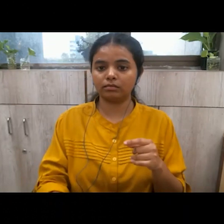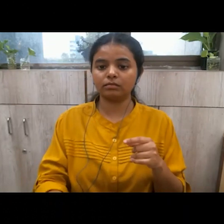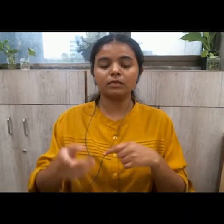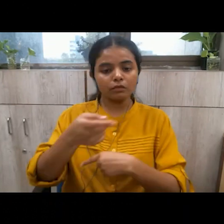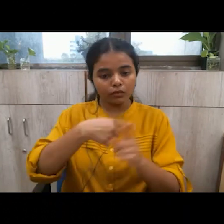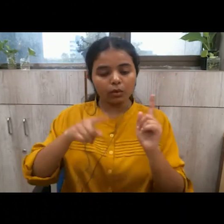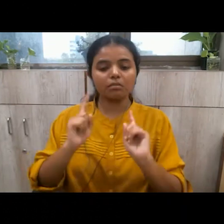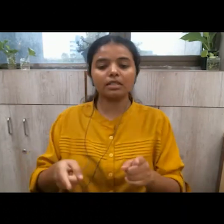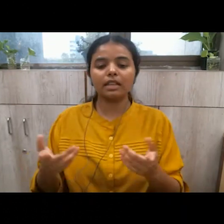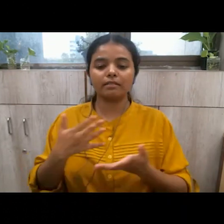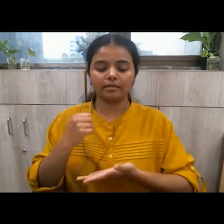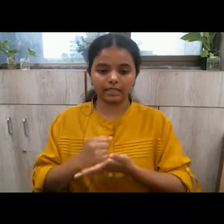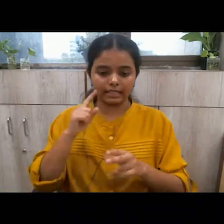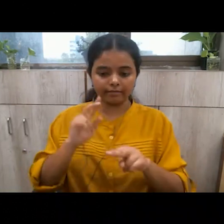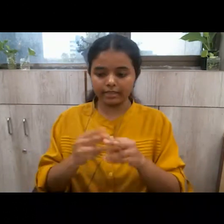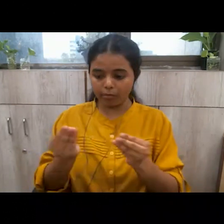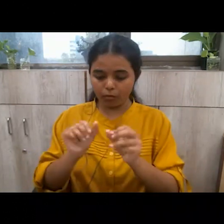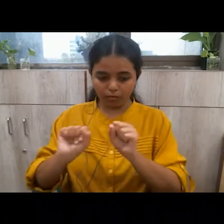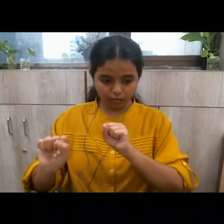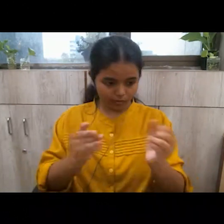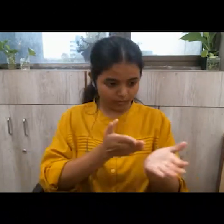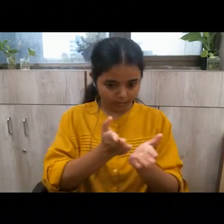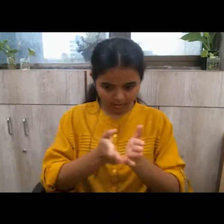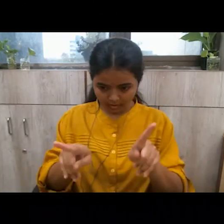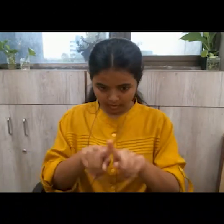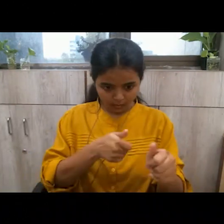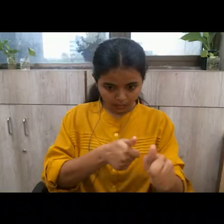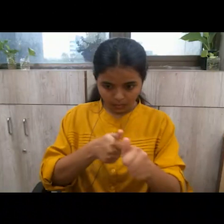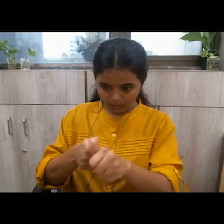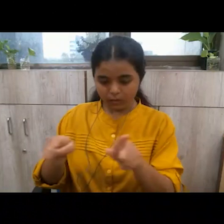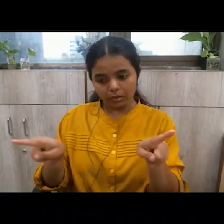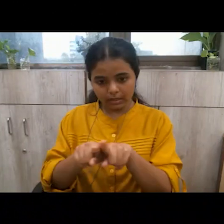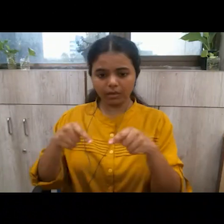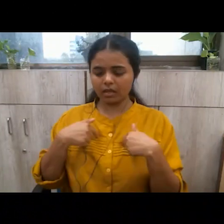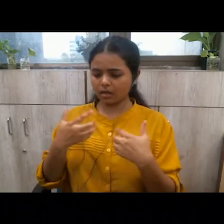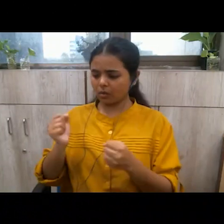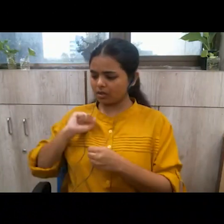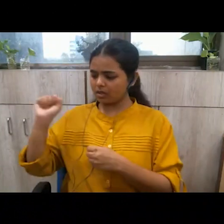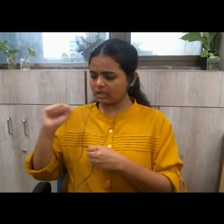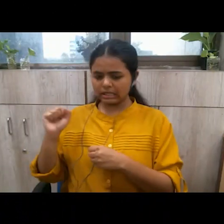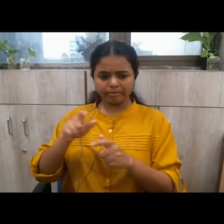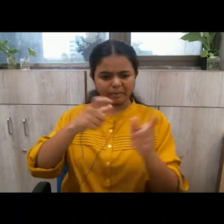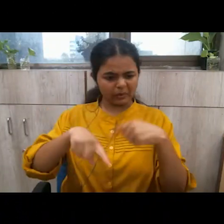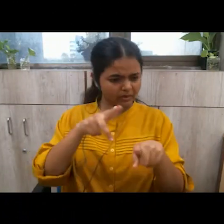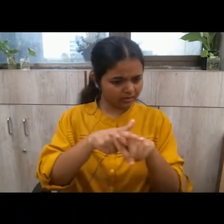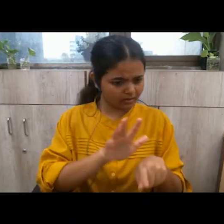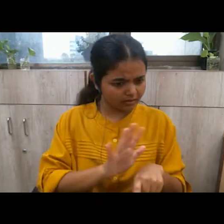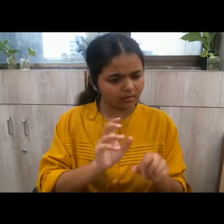if there is a place where they are being curtailed in some way and we should find a way which does not